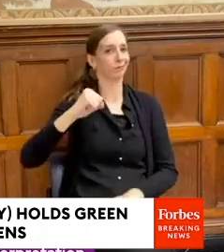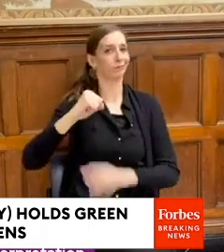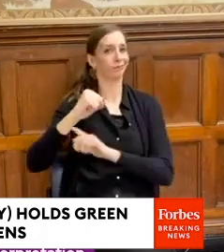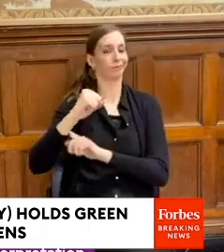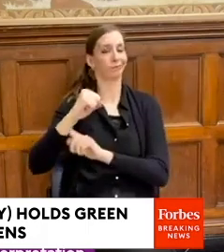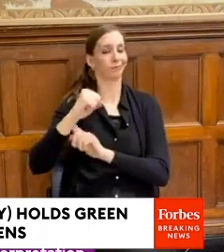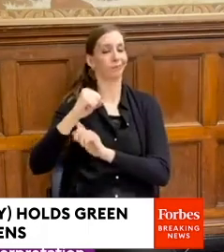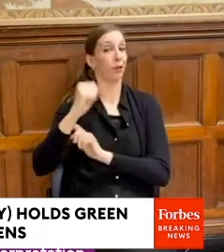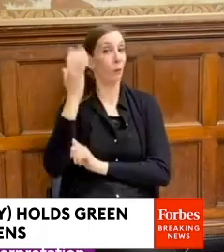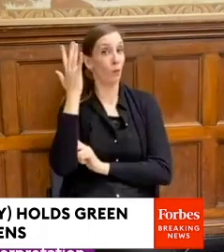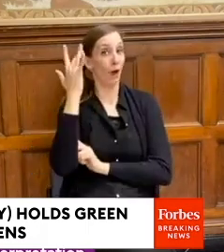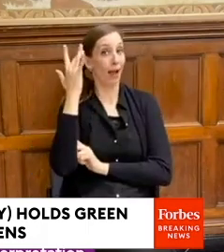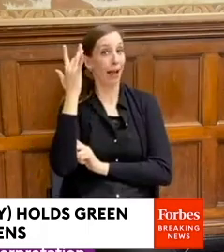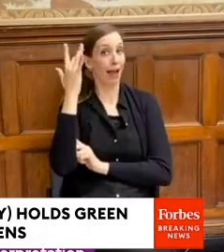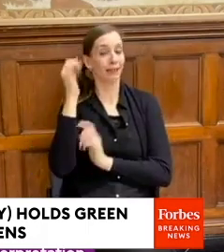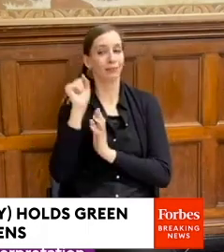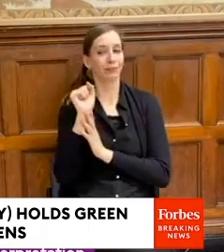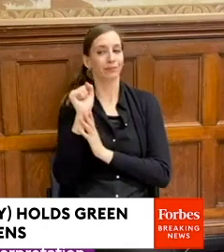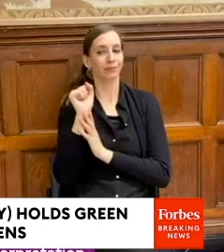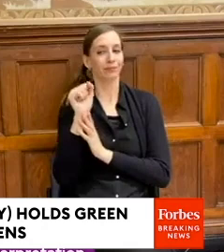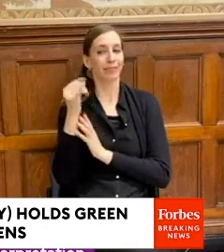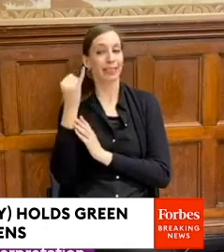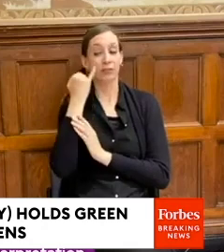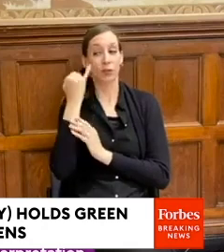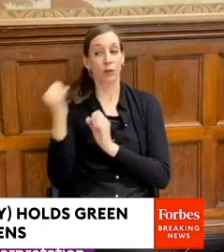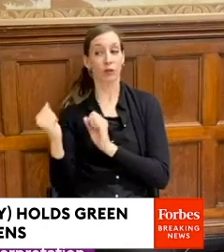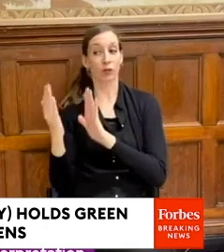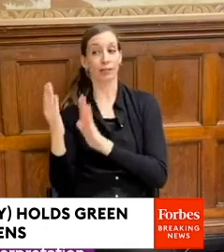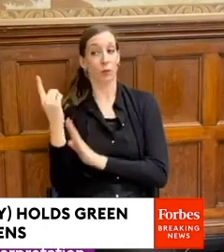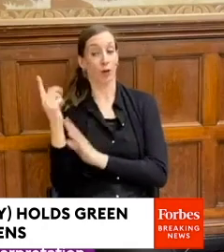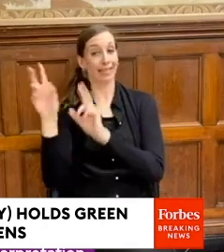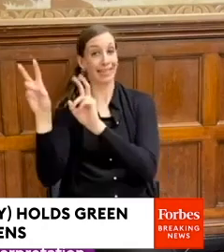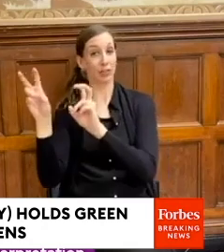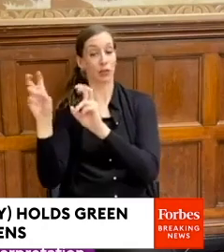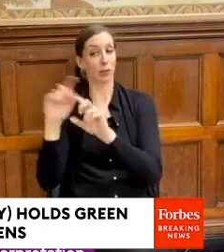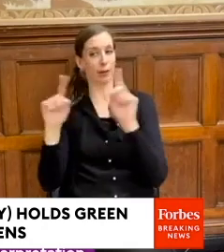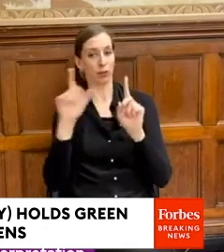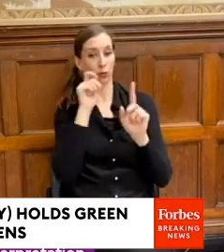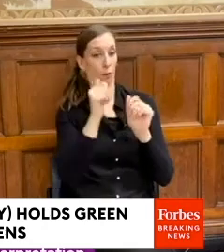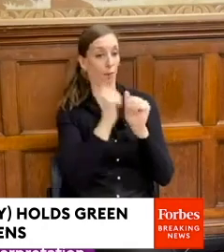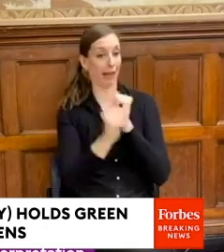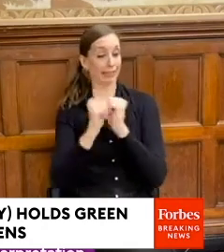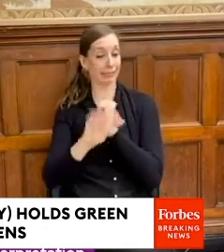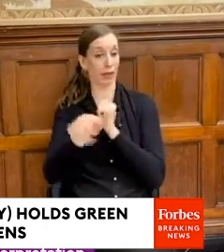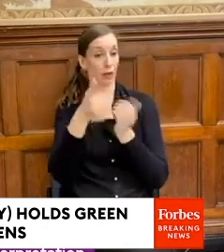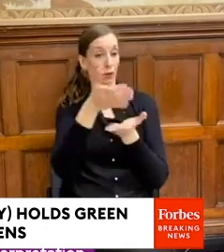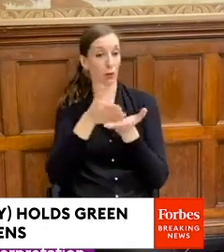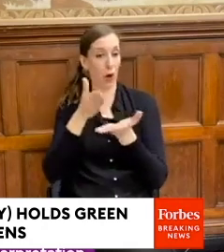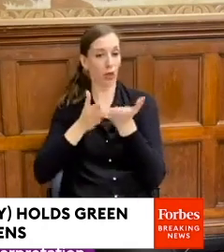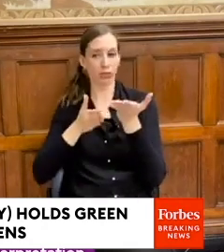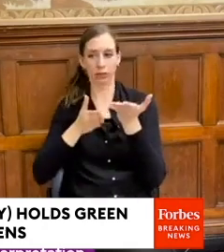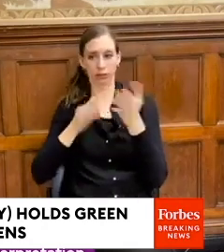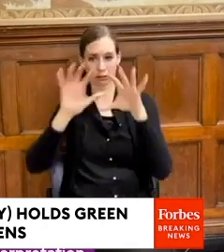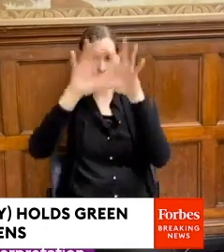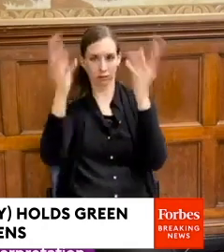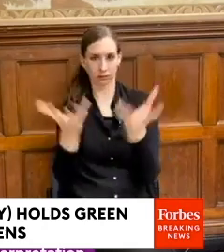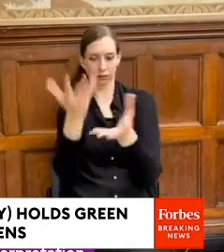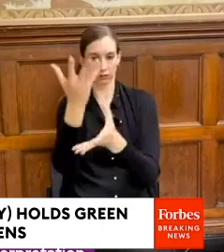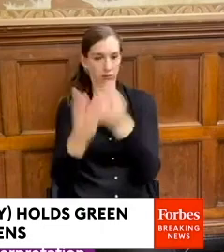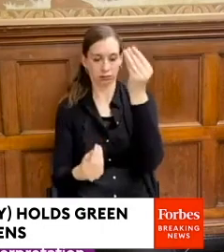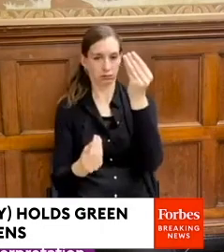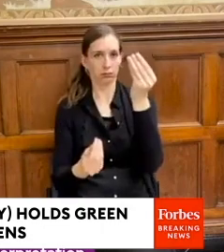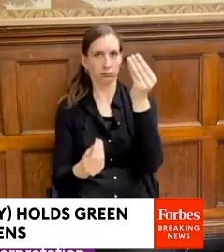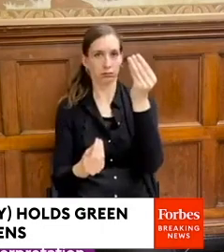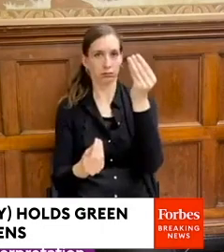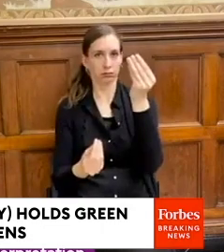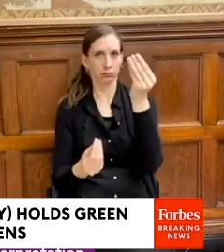pieces. And when you only design one of the puzzle pieces and you don't pass the other, we're missing the whole picture. So